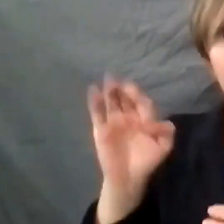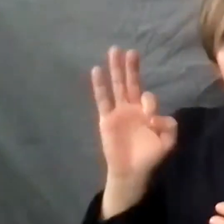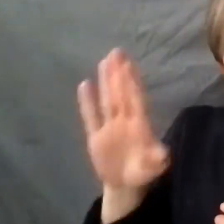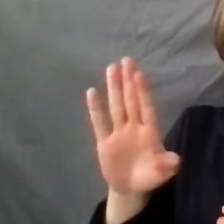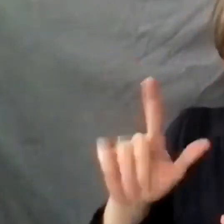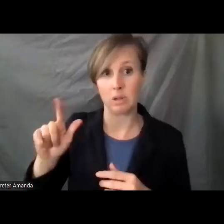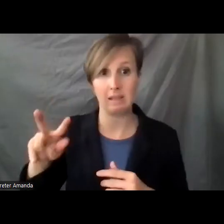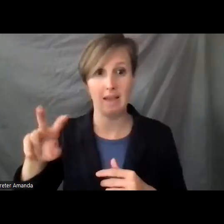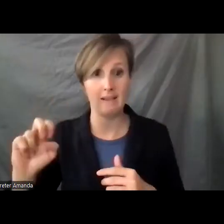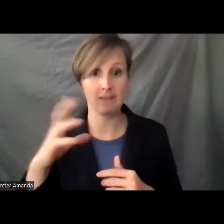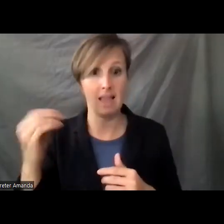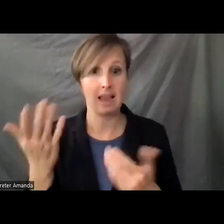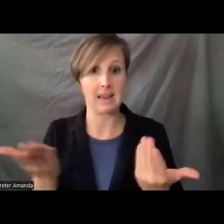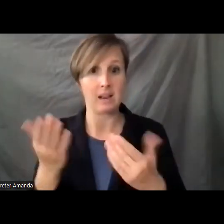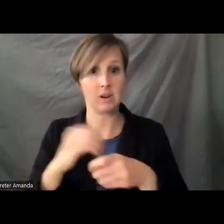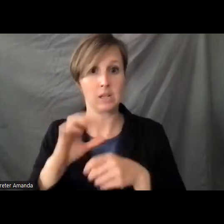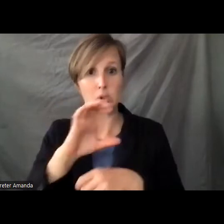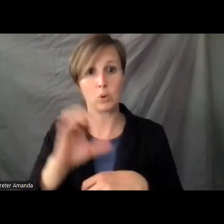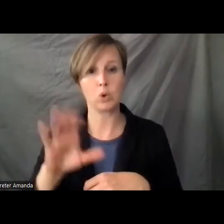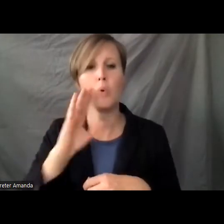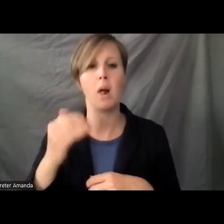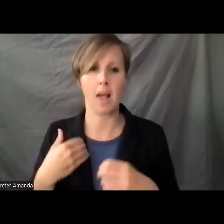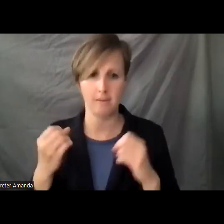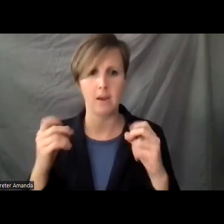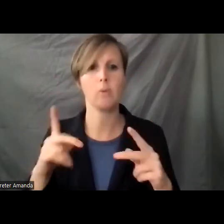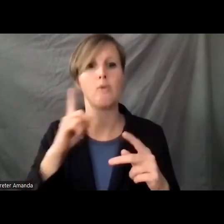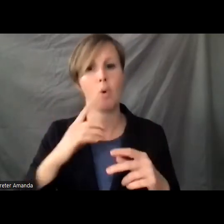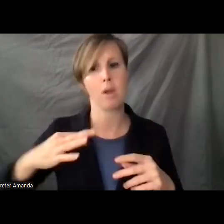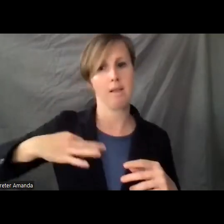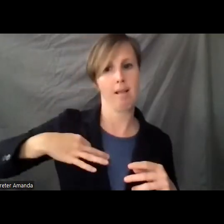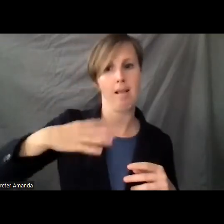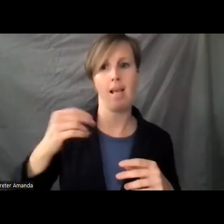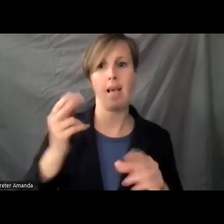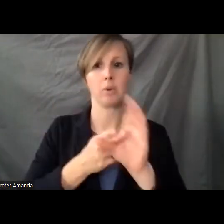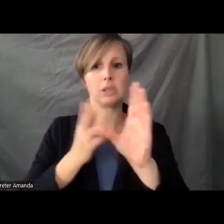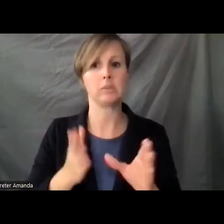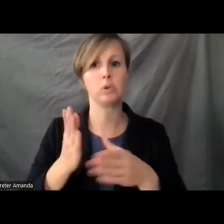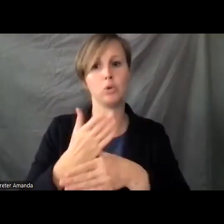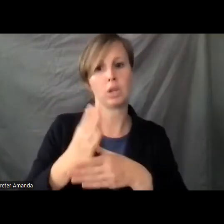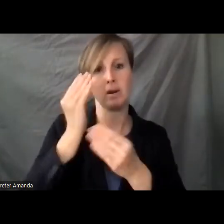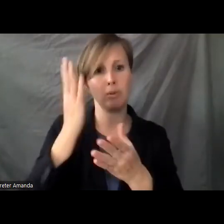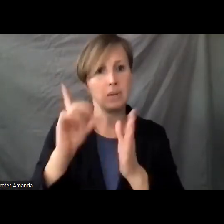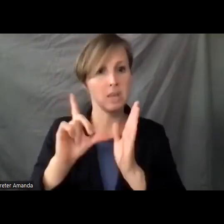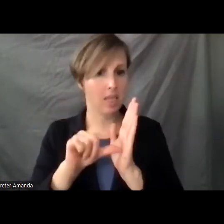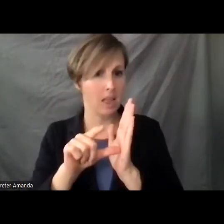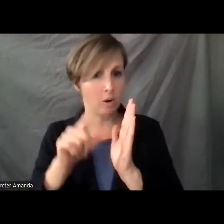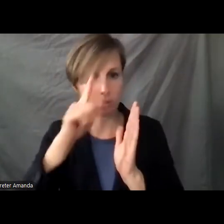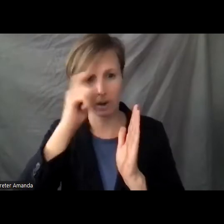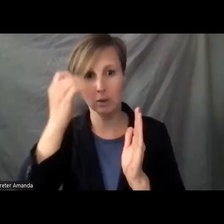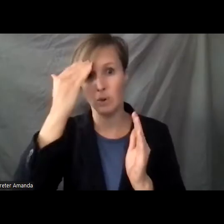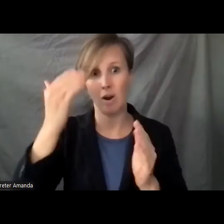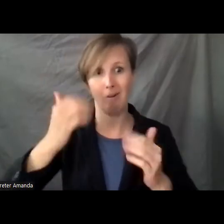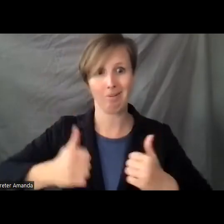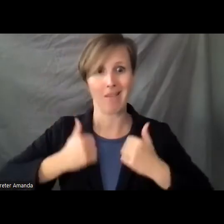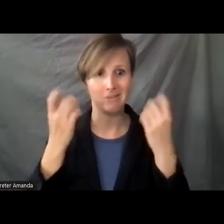and here in Zoom, we'll have plenty of opportunities for candidates and participants to share the information leaders, since we know life is tricky